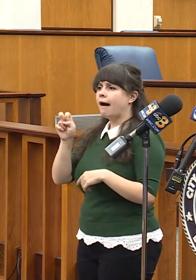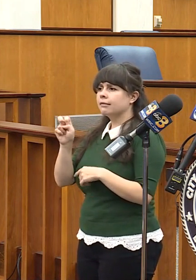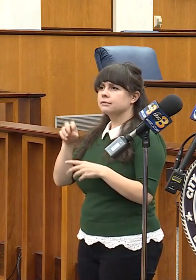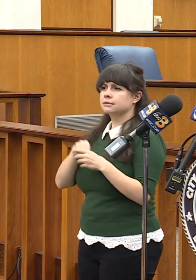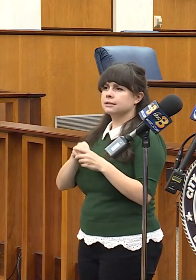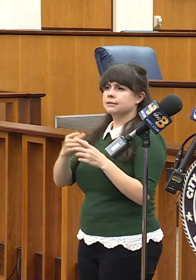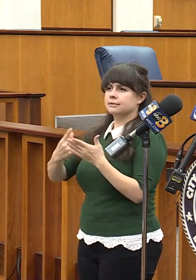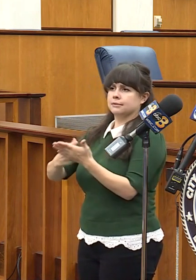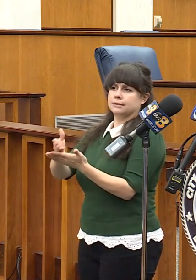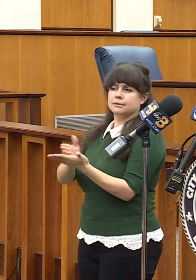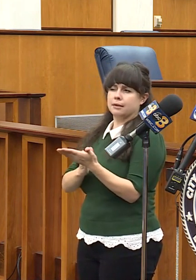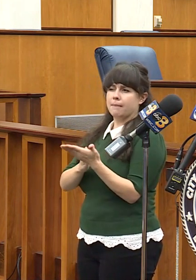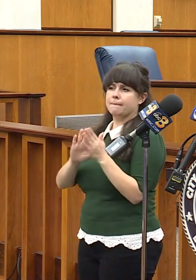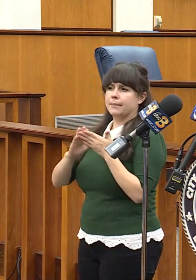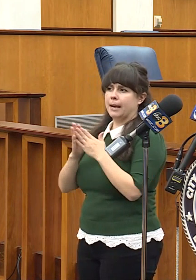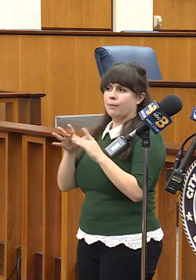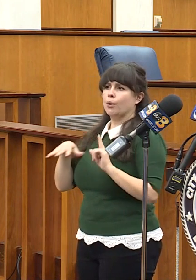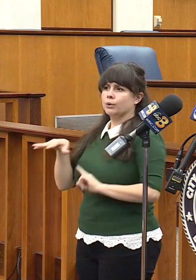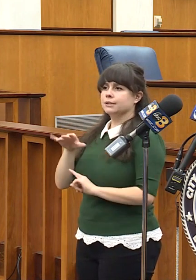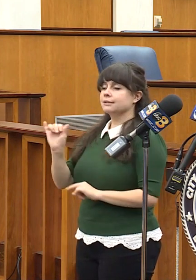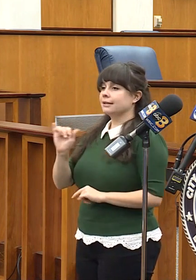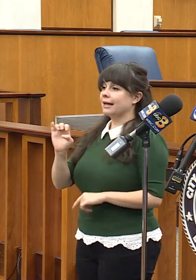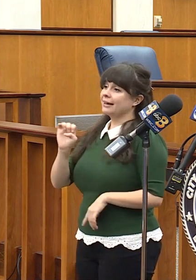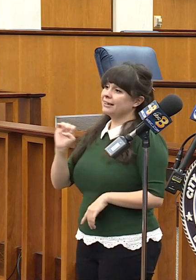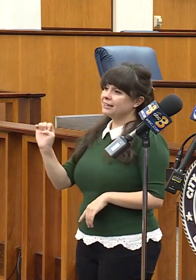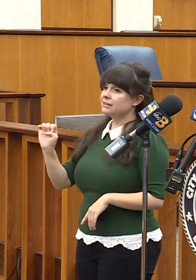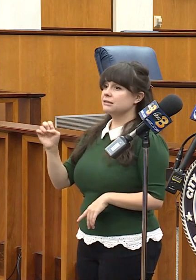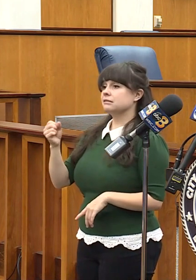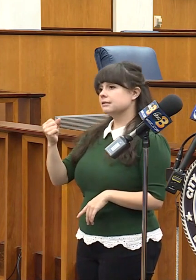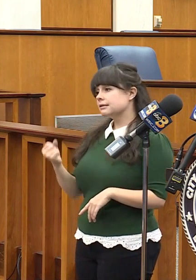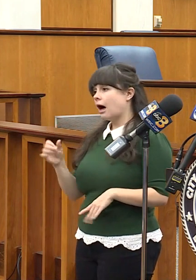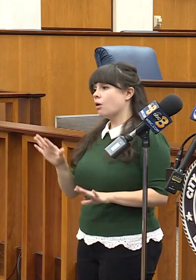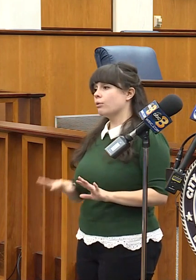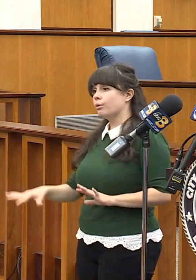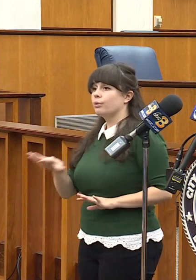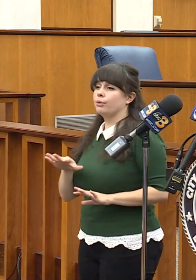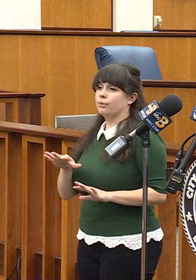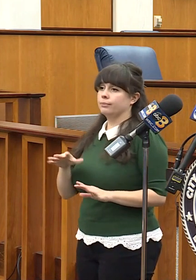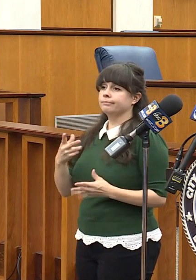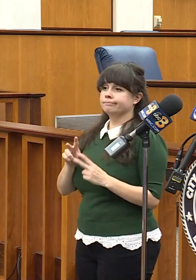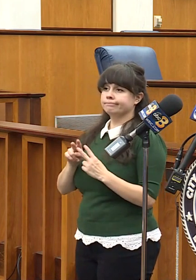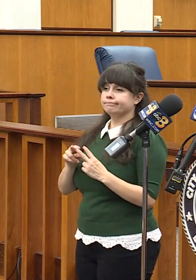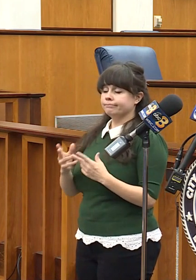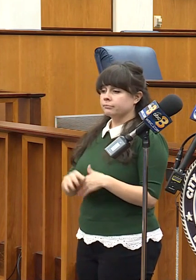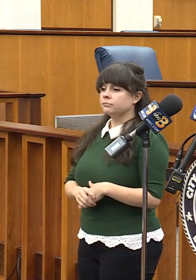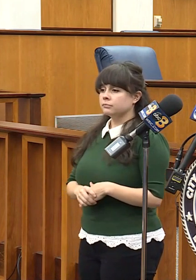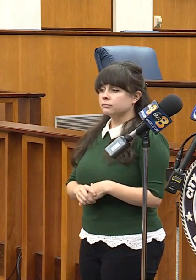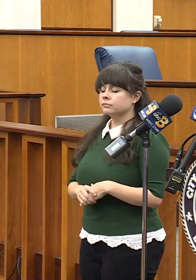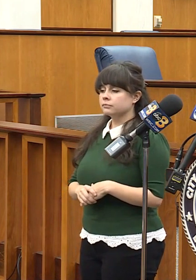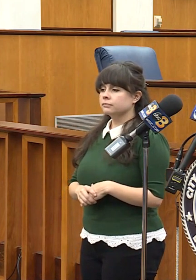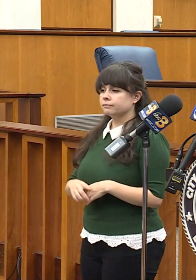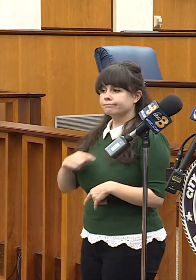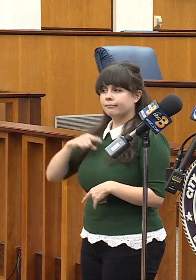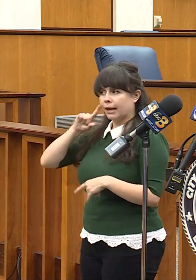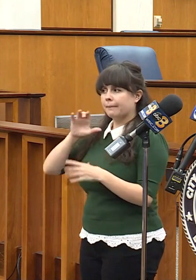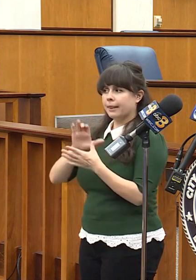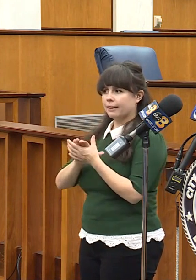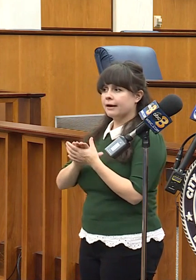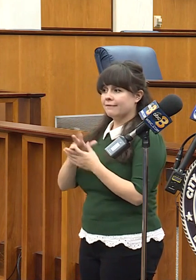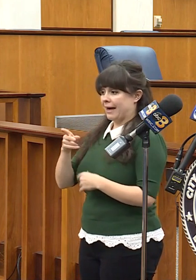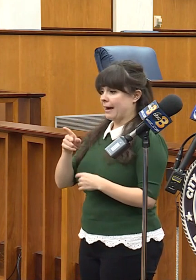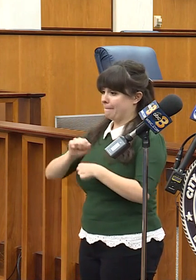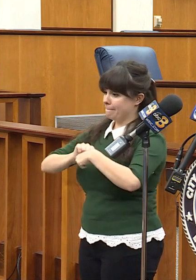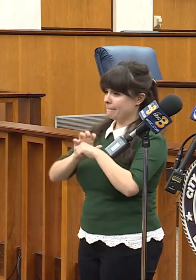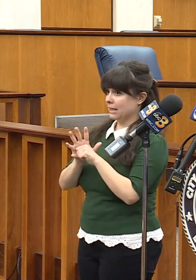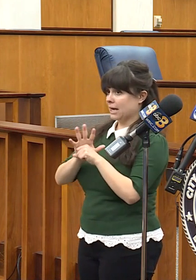we see in the east and in parts of South Side. And so I believe the pandemic plays a